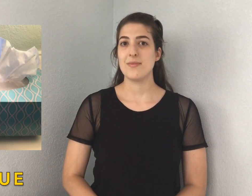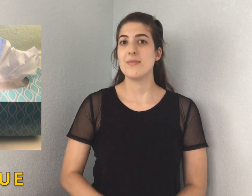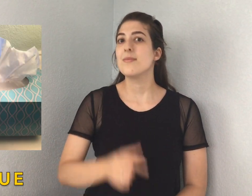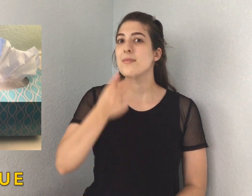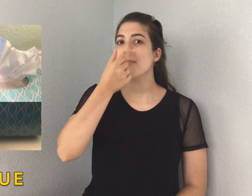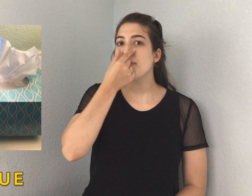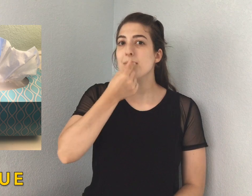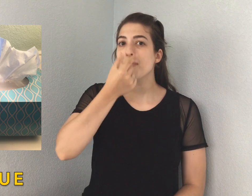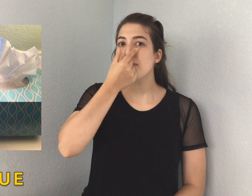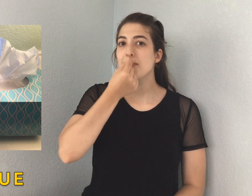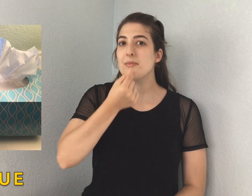Tissue. Tissue.